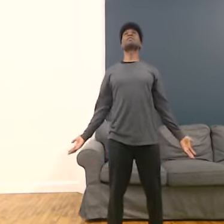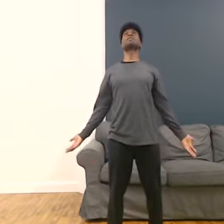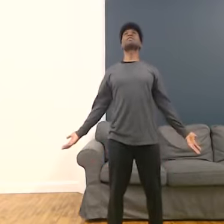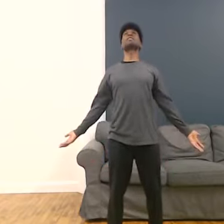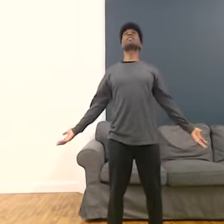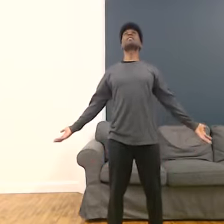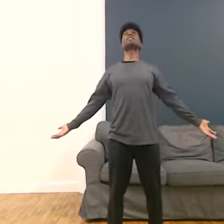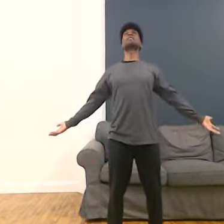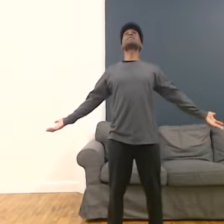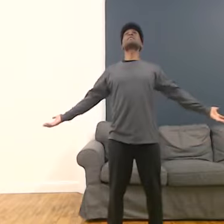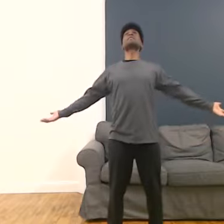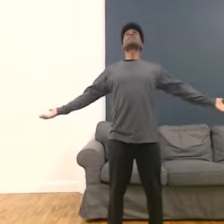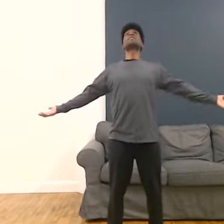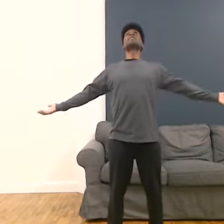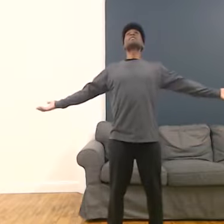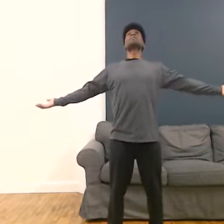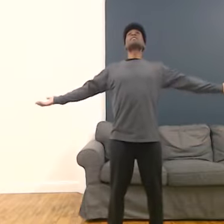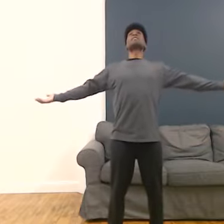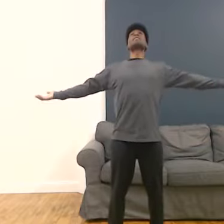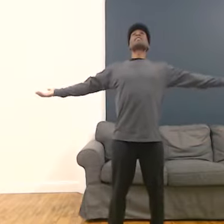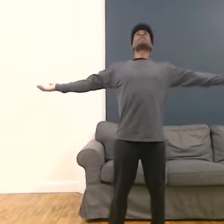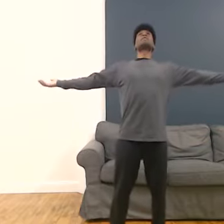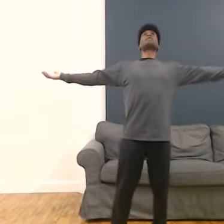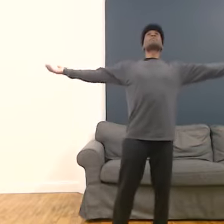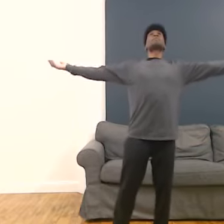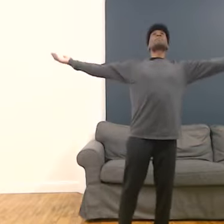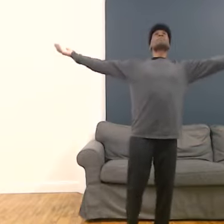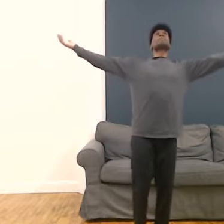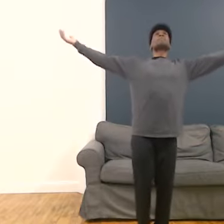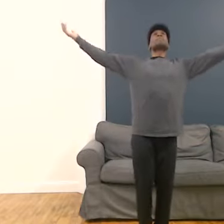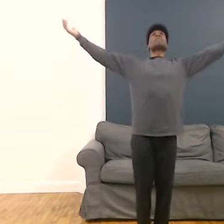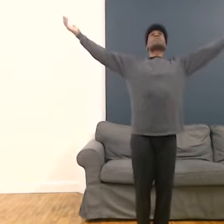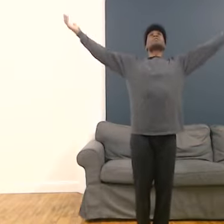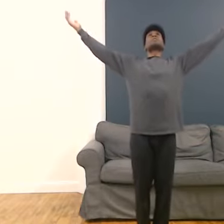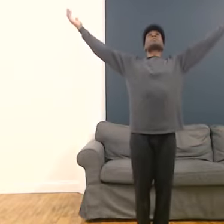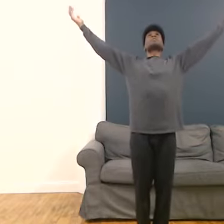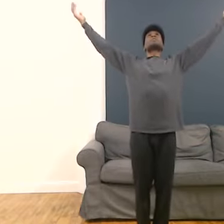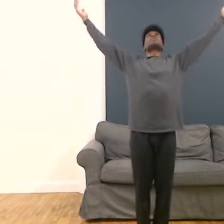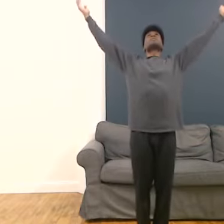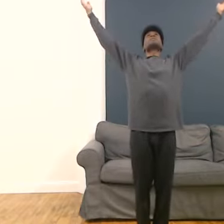towards the sky. Let's bring the left foot in towards the right foot.